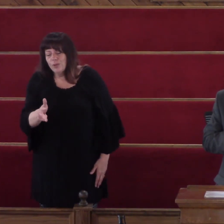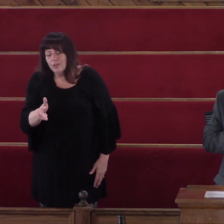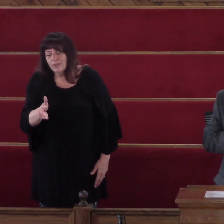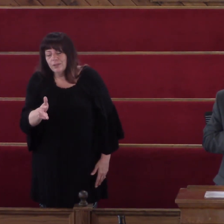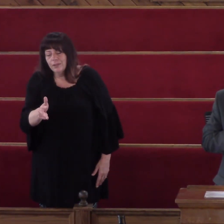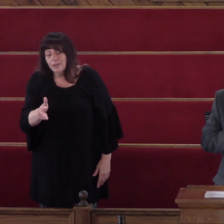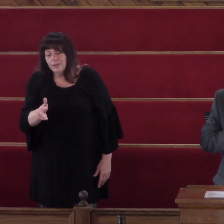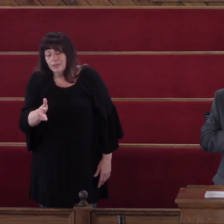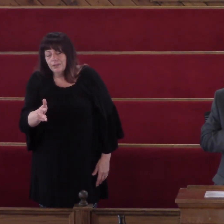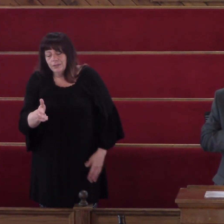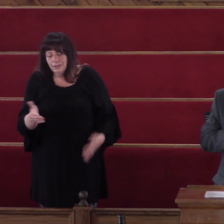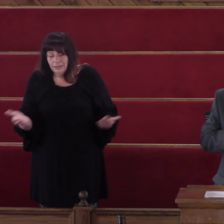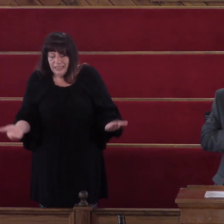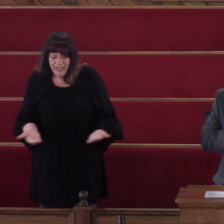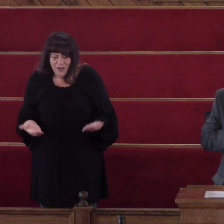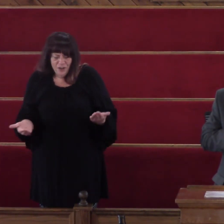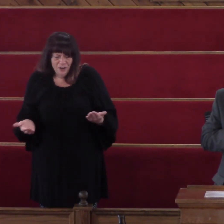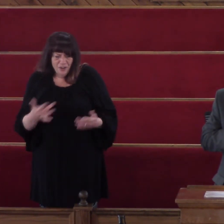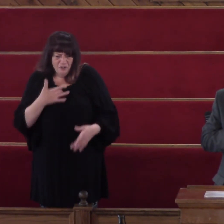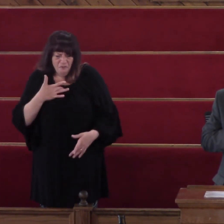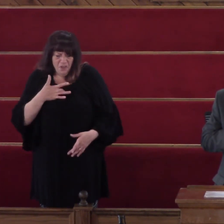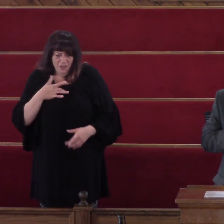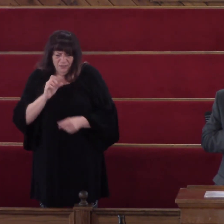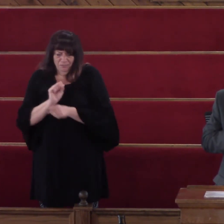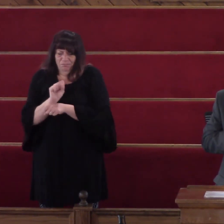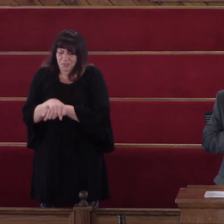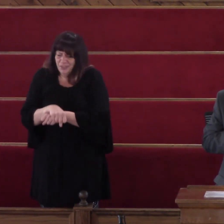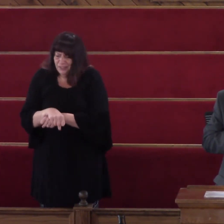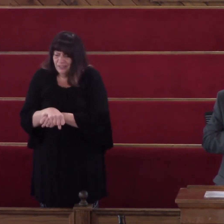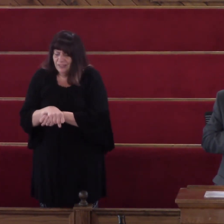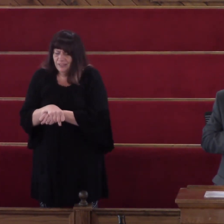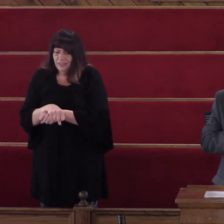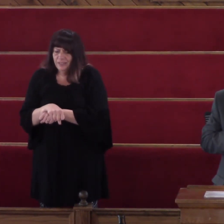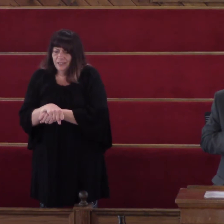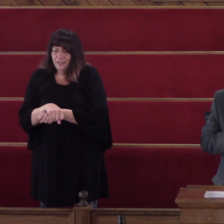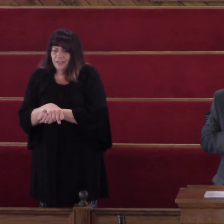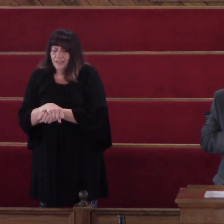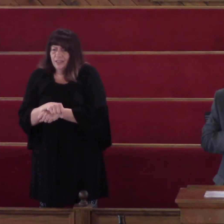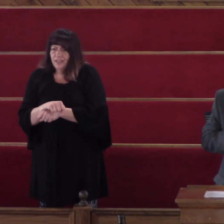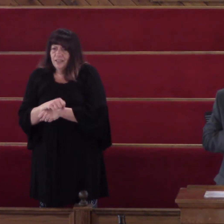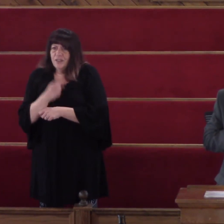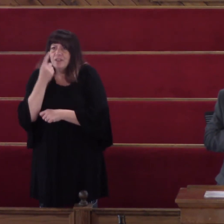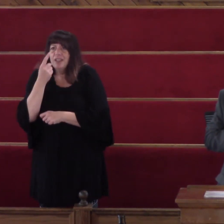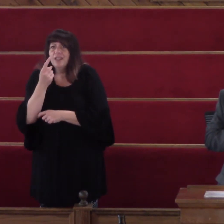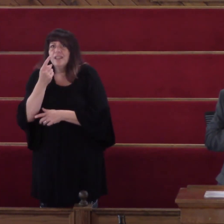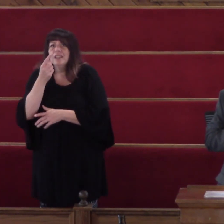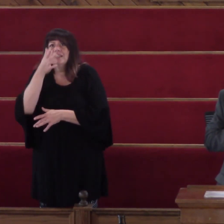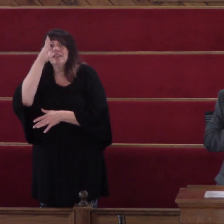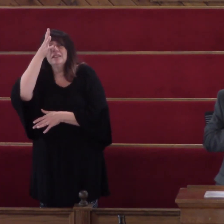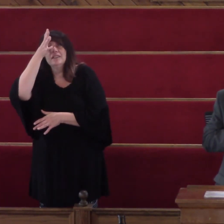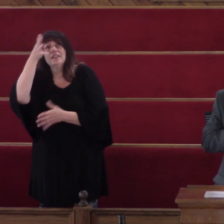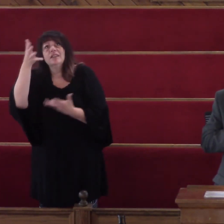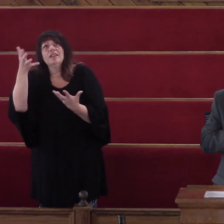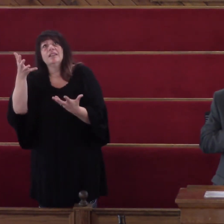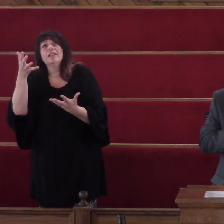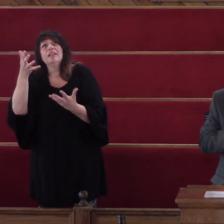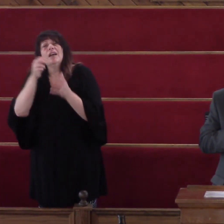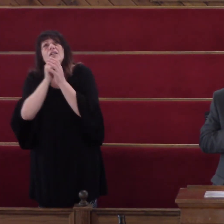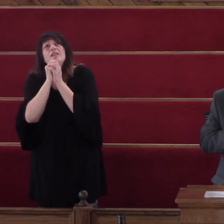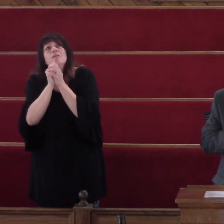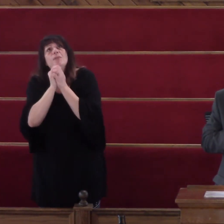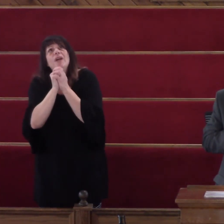You wonder If the Father Has heard Your